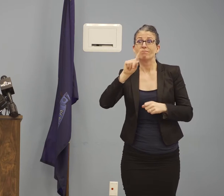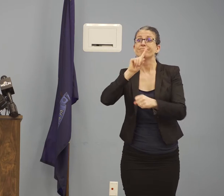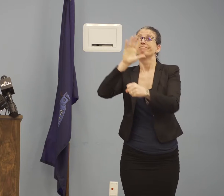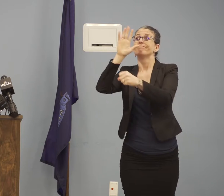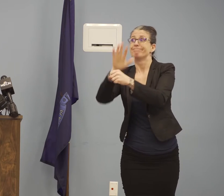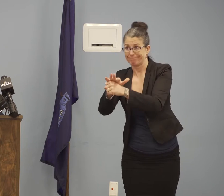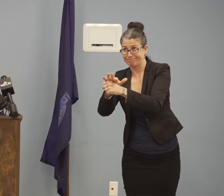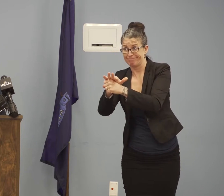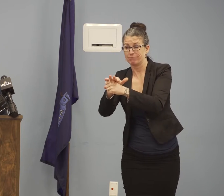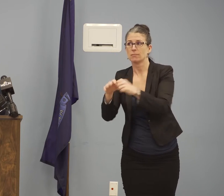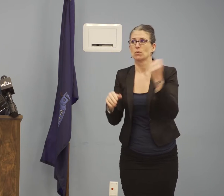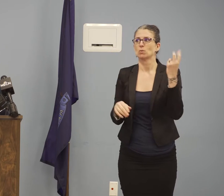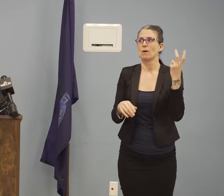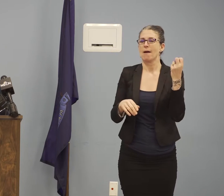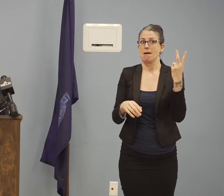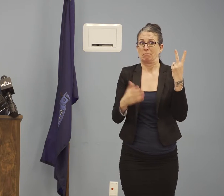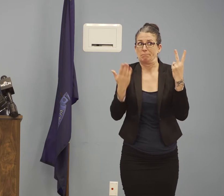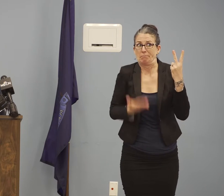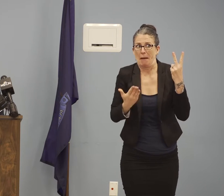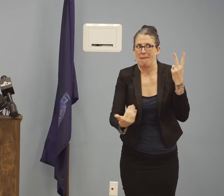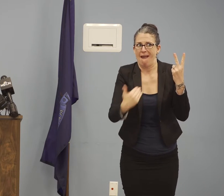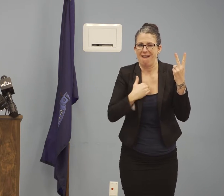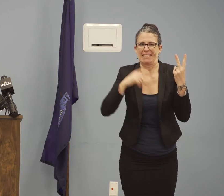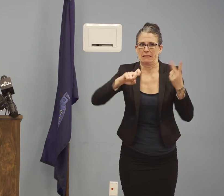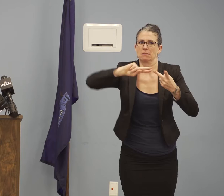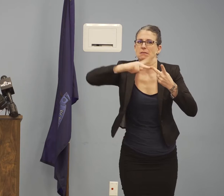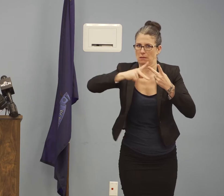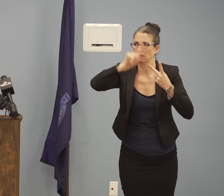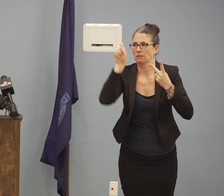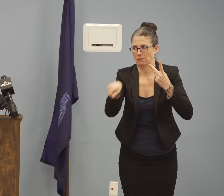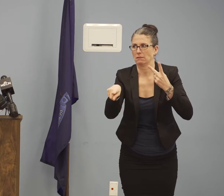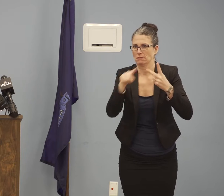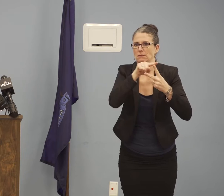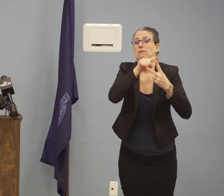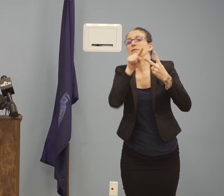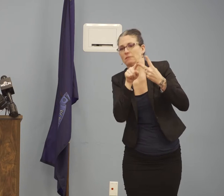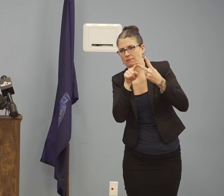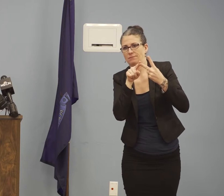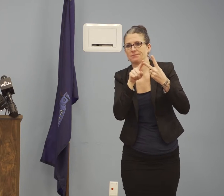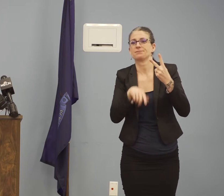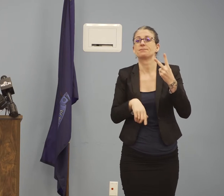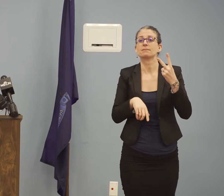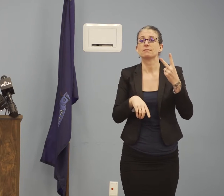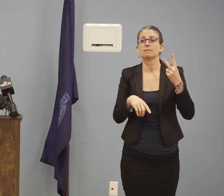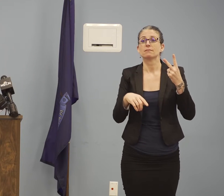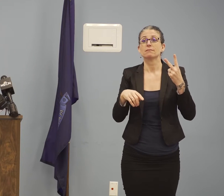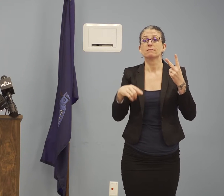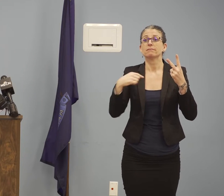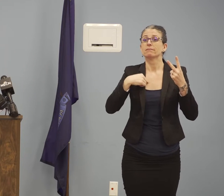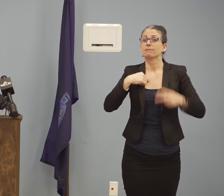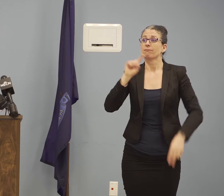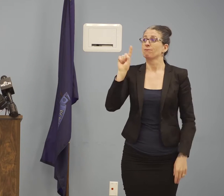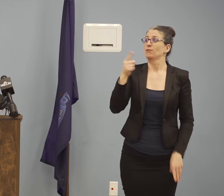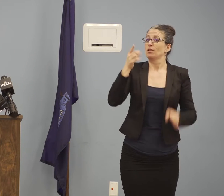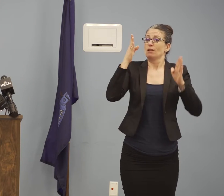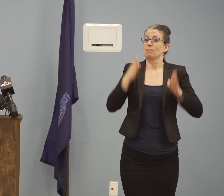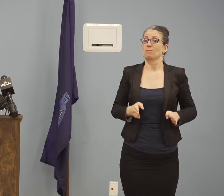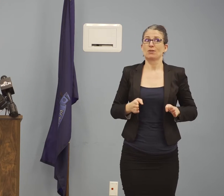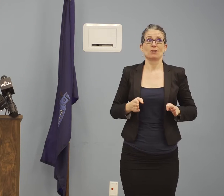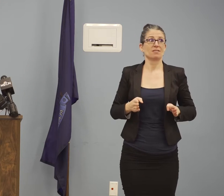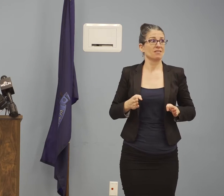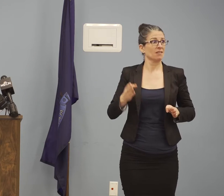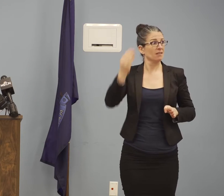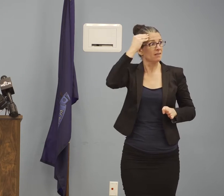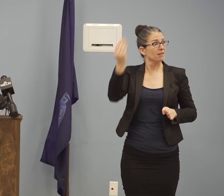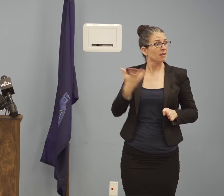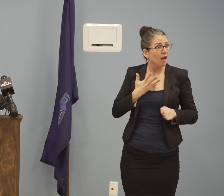And we also have the first individual who has fully recovered from COVID-19. We're pleased with that. But today,